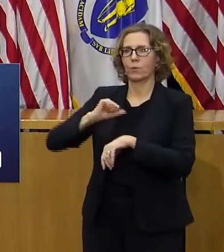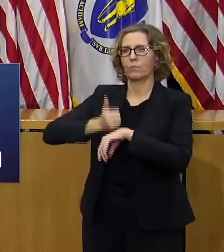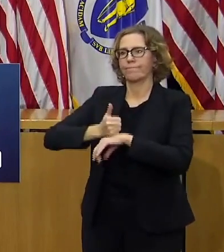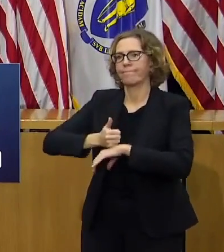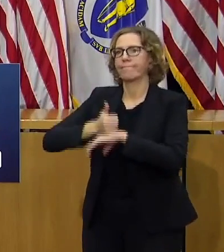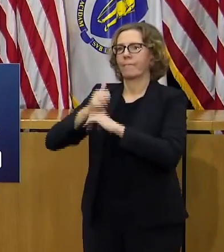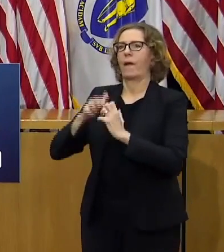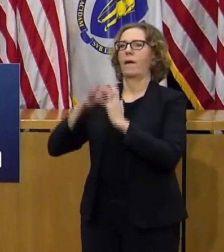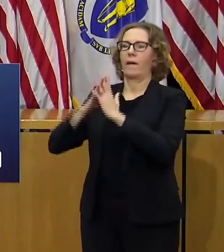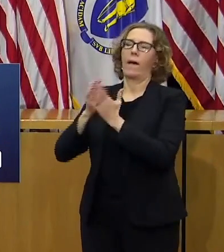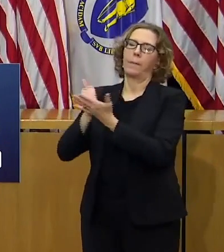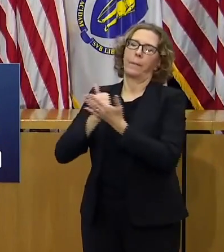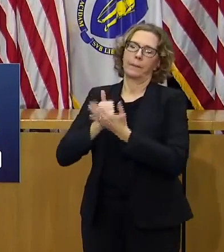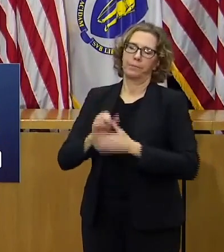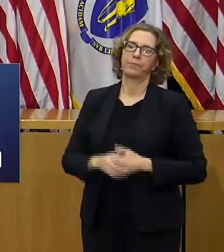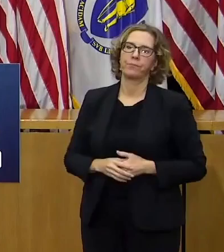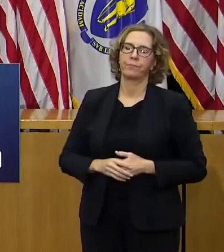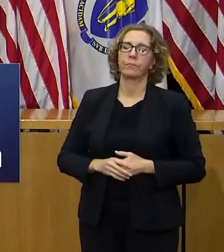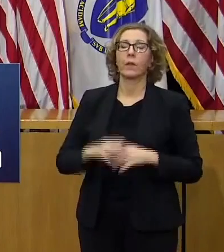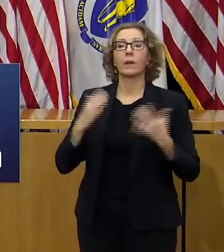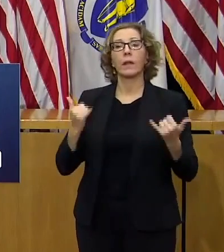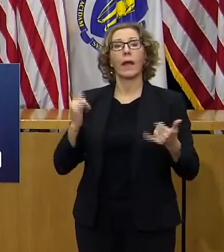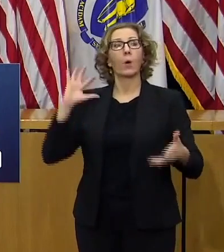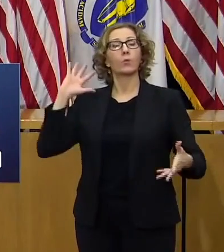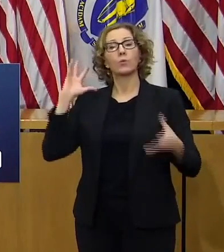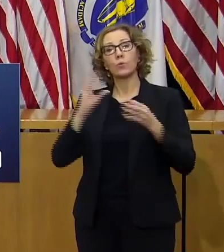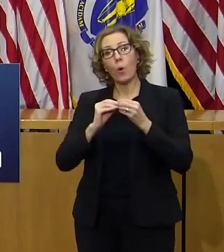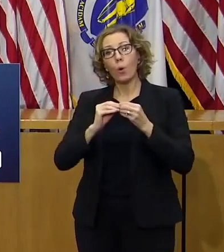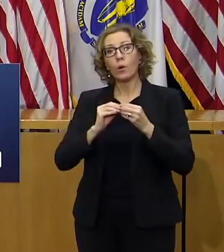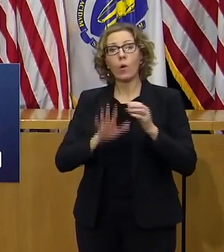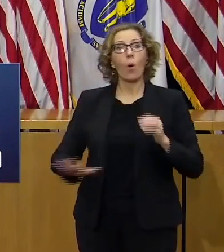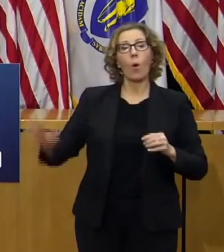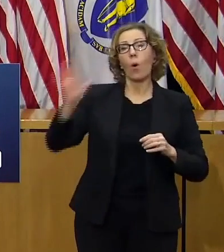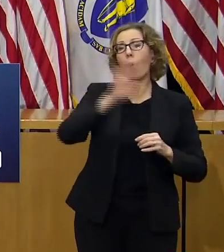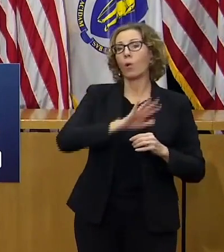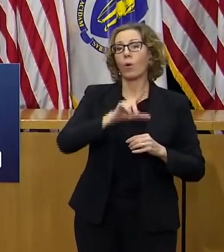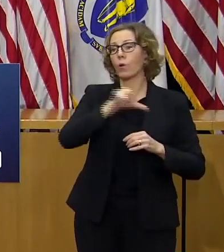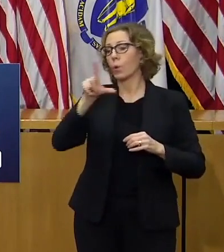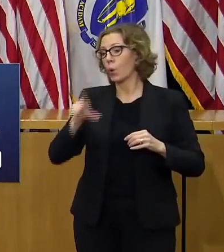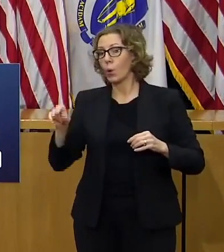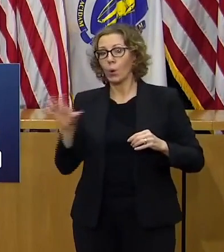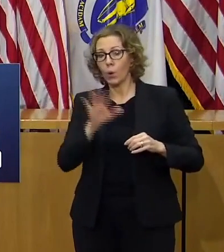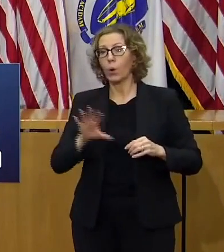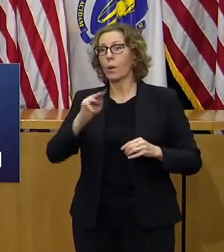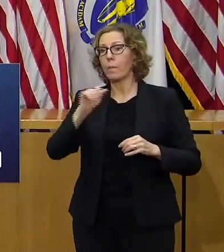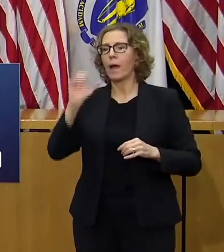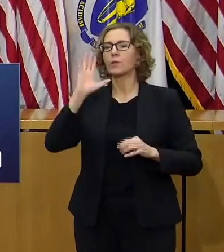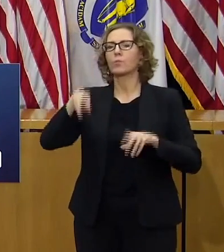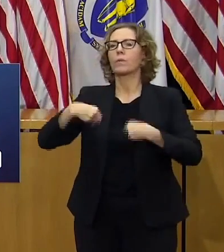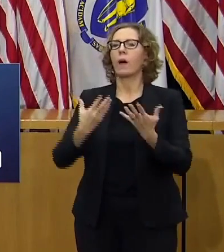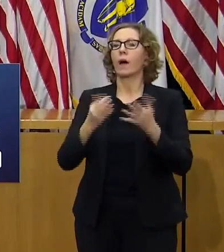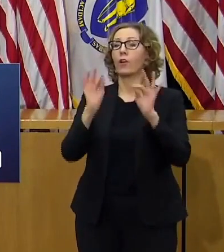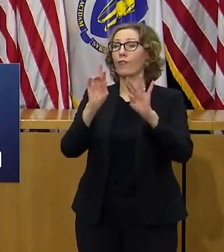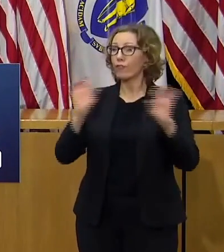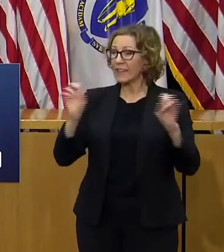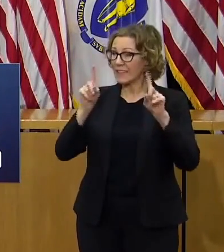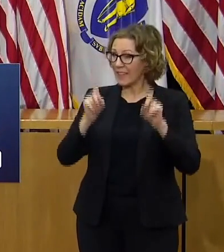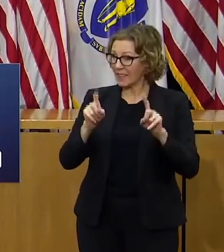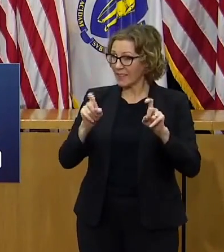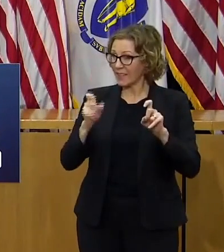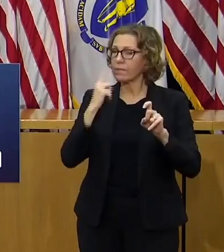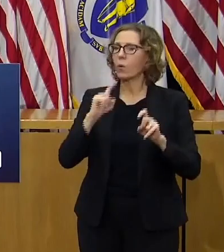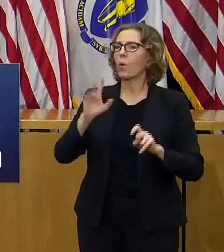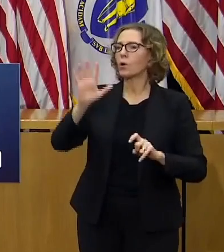with today's additions the state will be supporting free COVID-19 testing so far in 25 communities